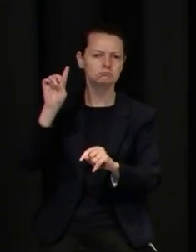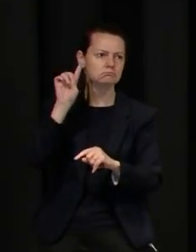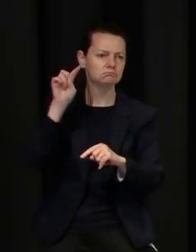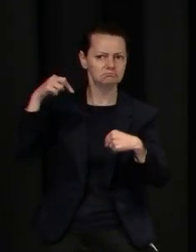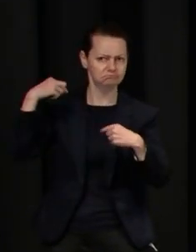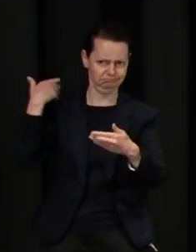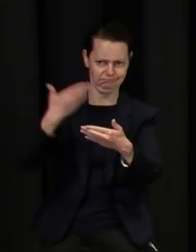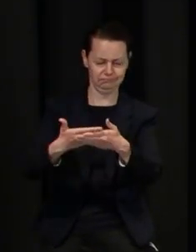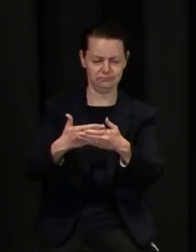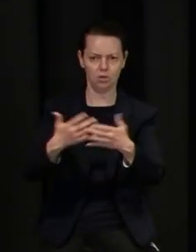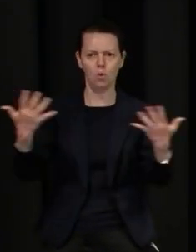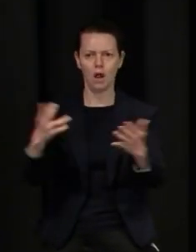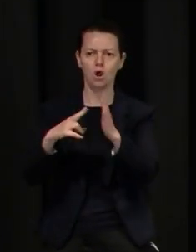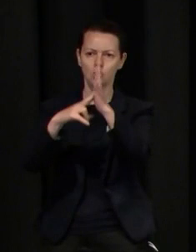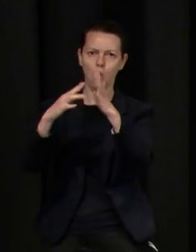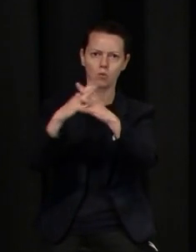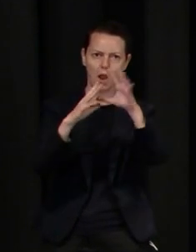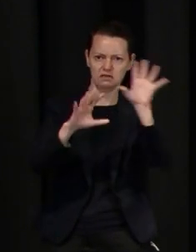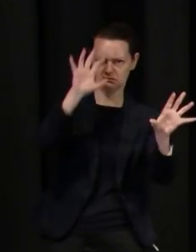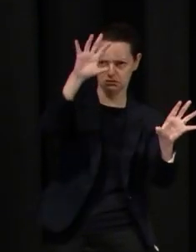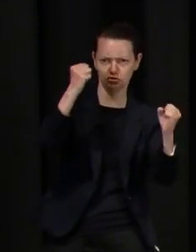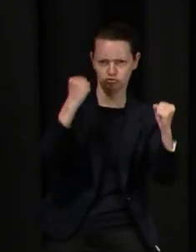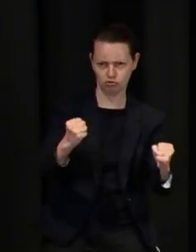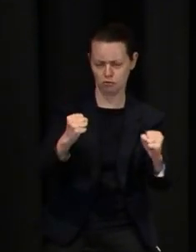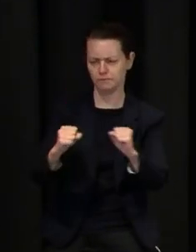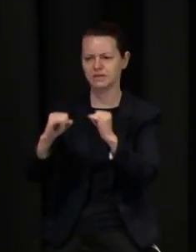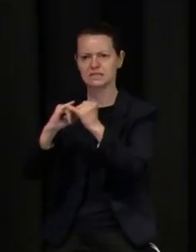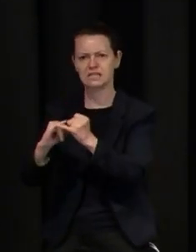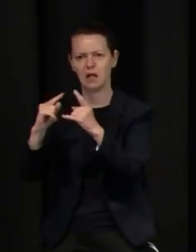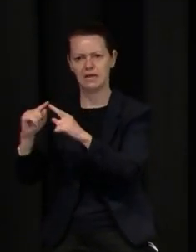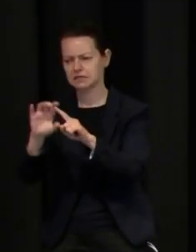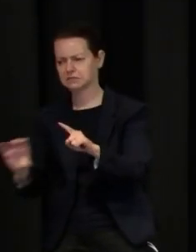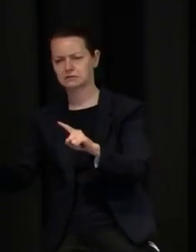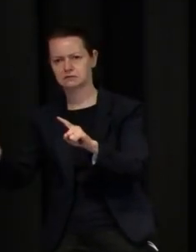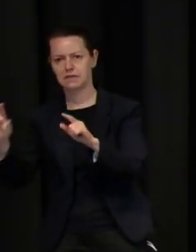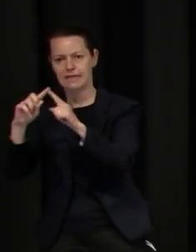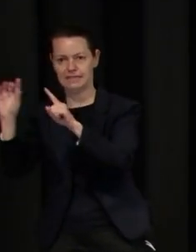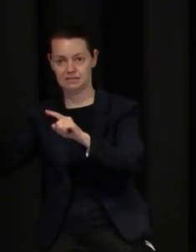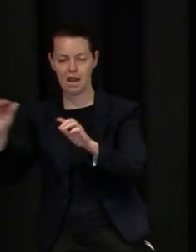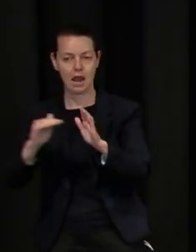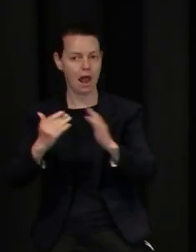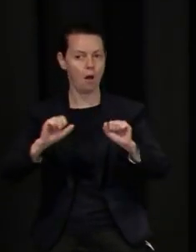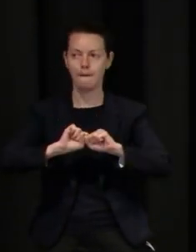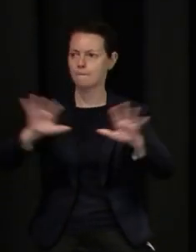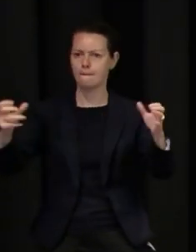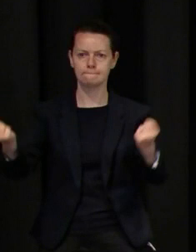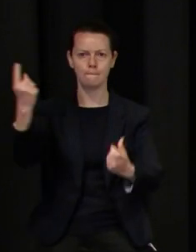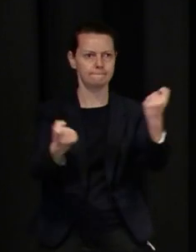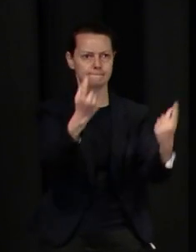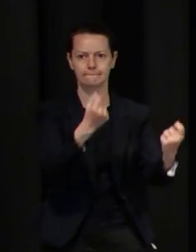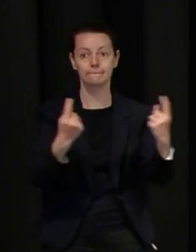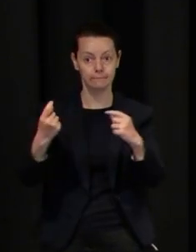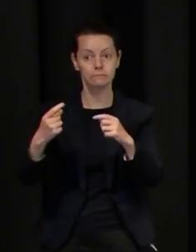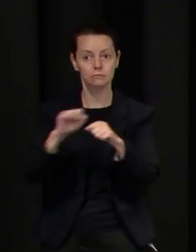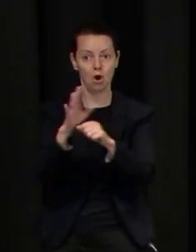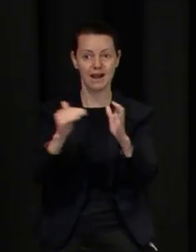far greater scattering into new suburbs, new communities, new households that haven't been touched by coronavirus before in this or